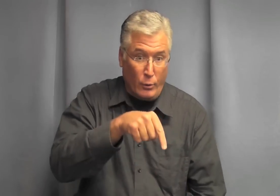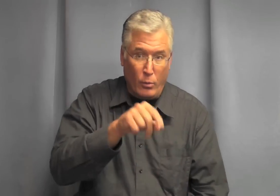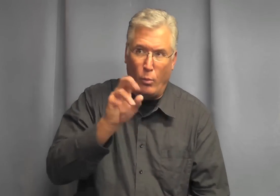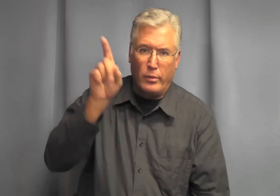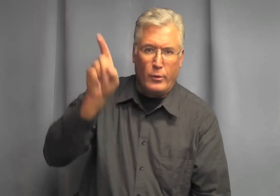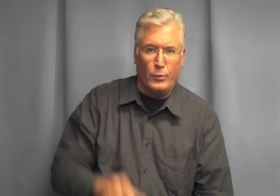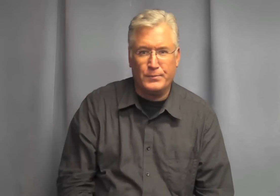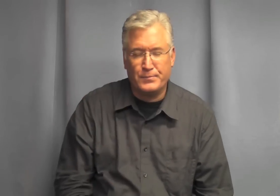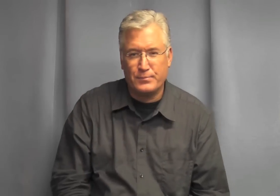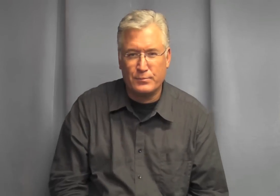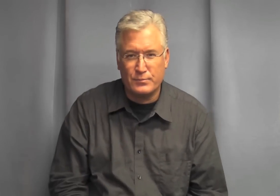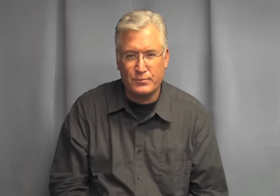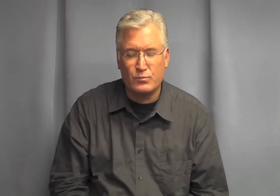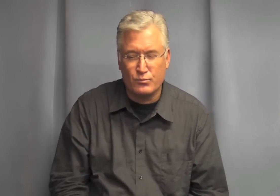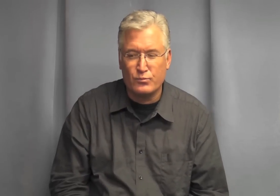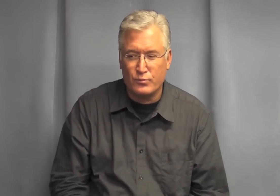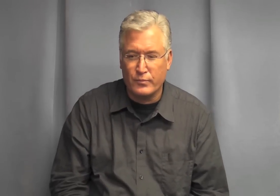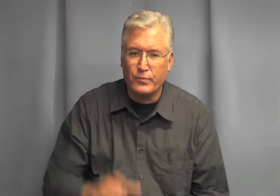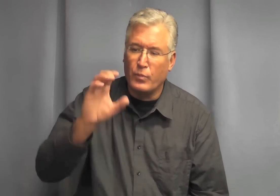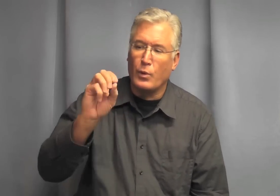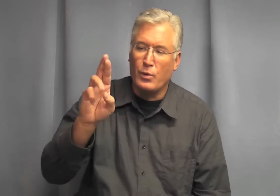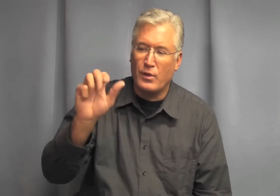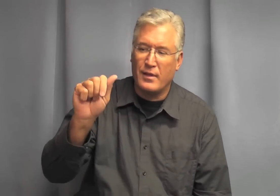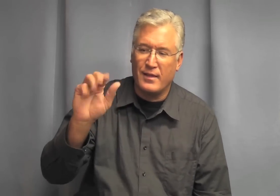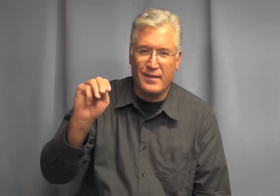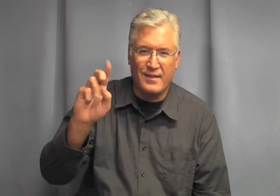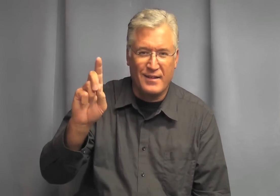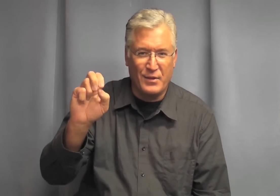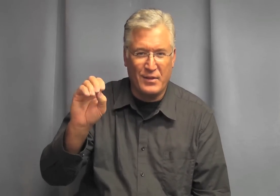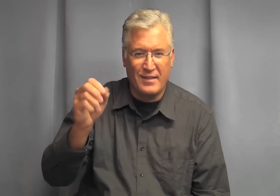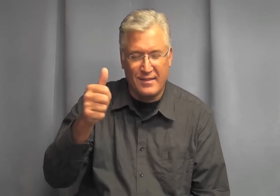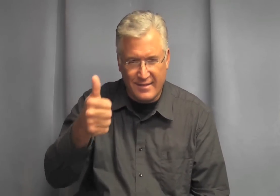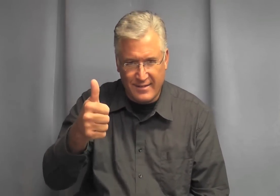either here on earth or there in heaven coram deo